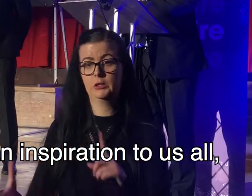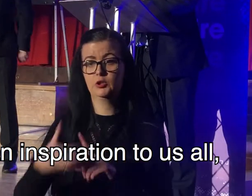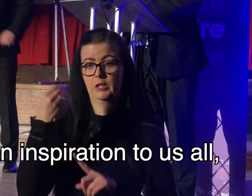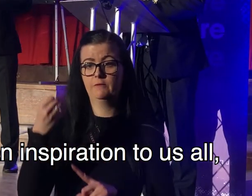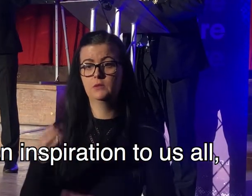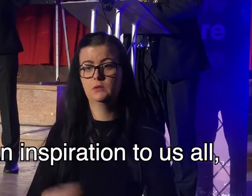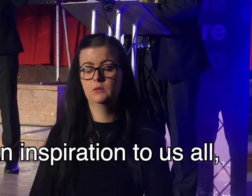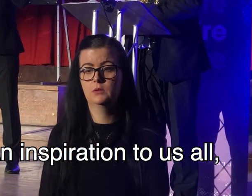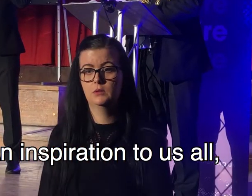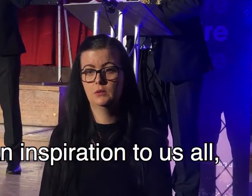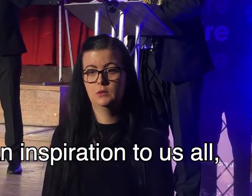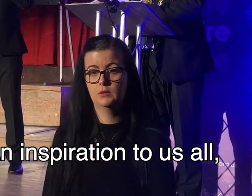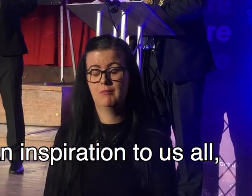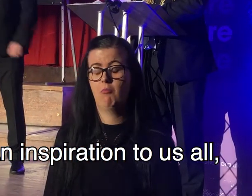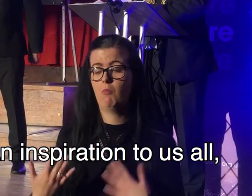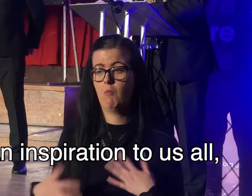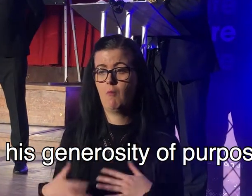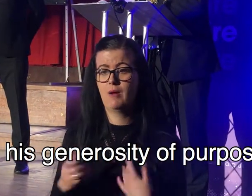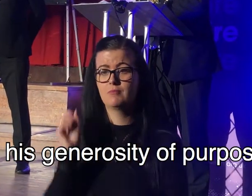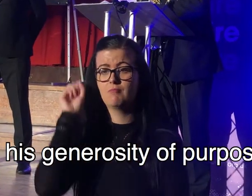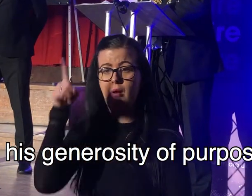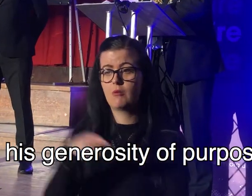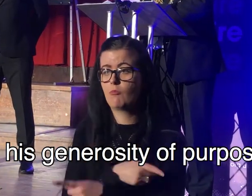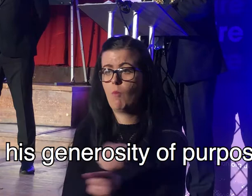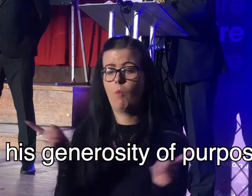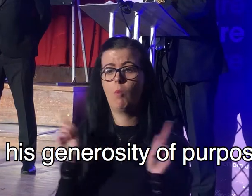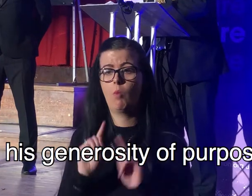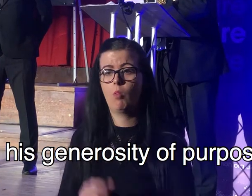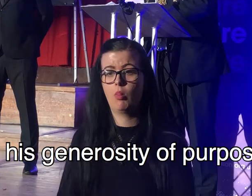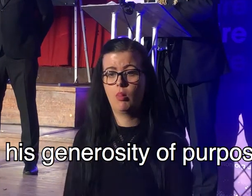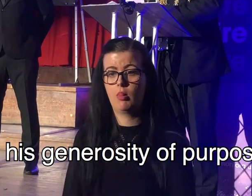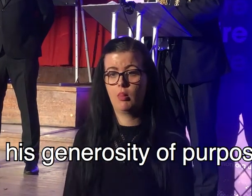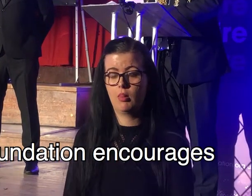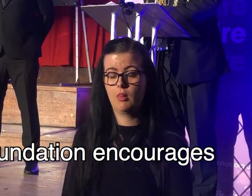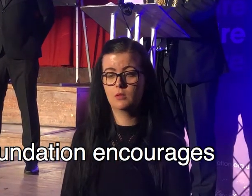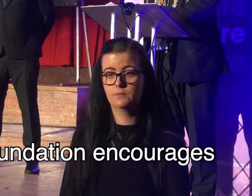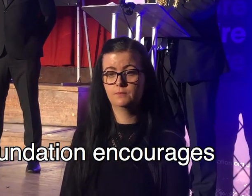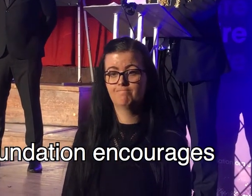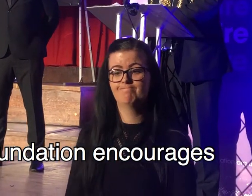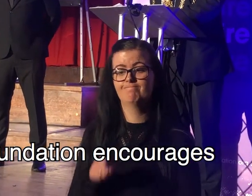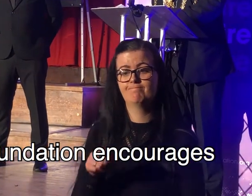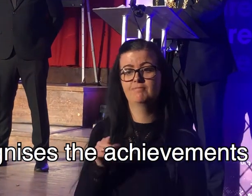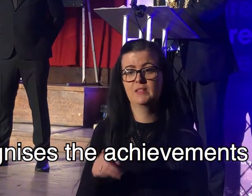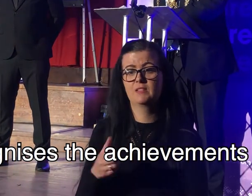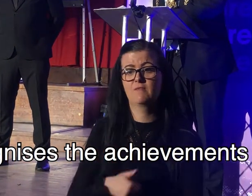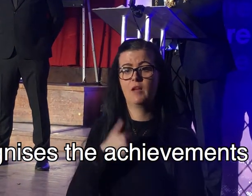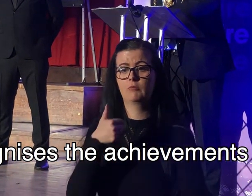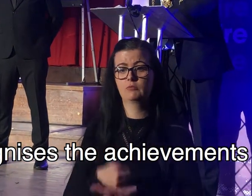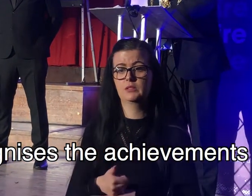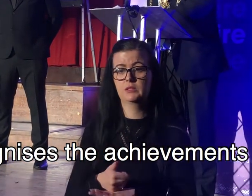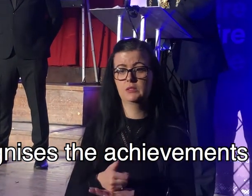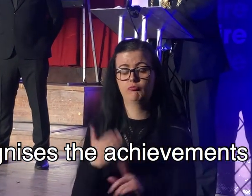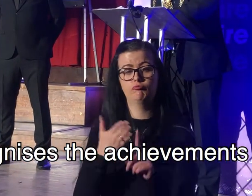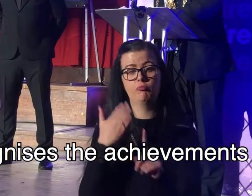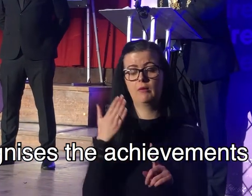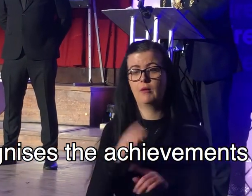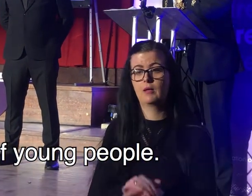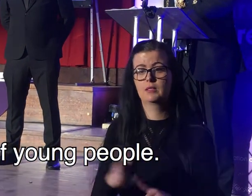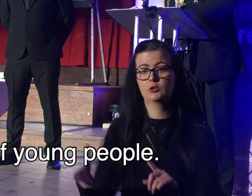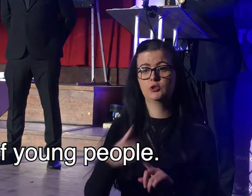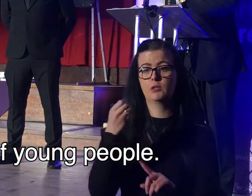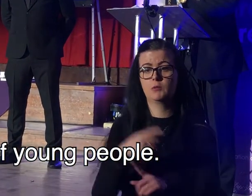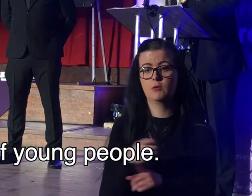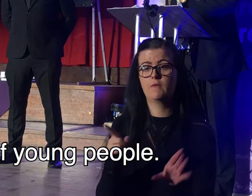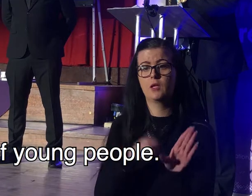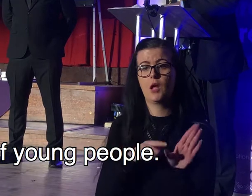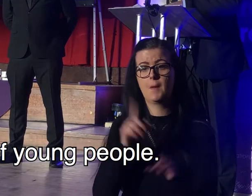He is an inspiration to us all and through his generosity of purpose, his foundation encourages and recognises the achievements